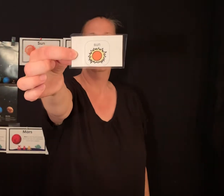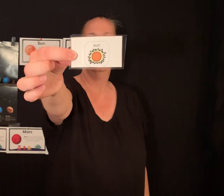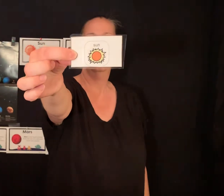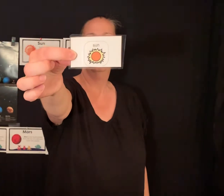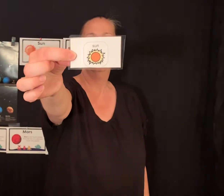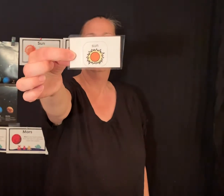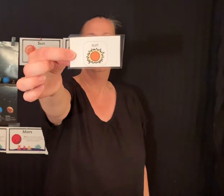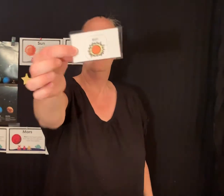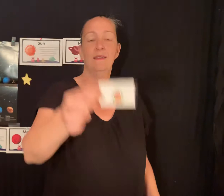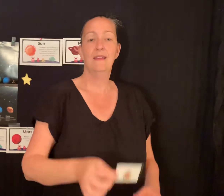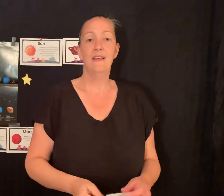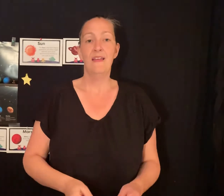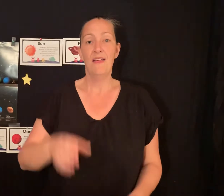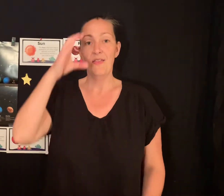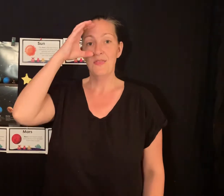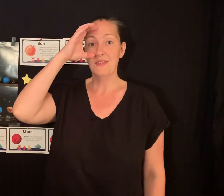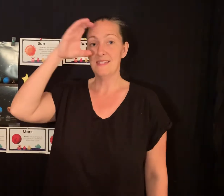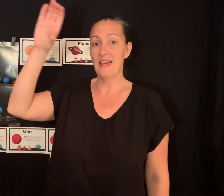And, the Sun.